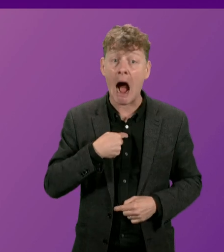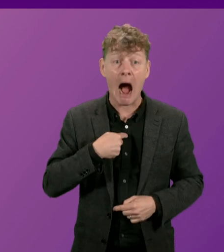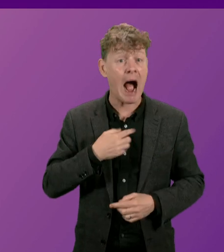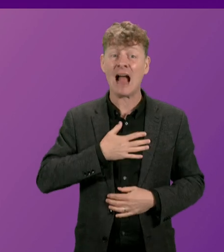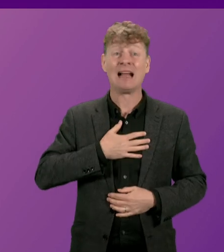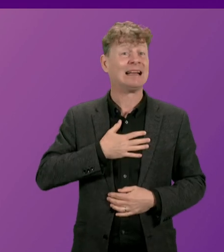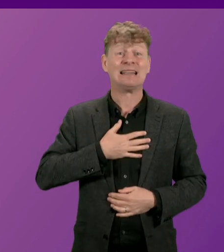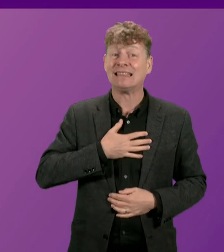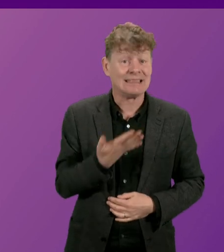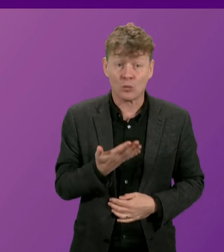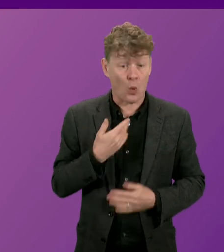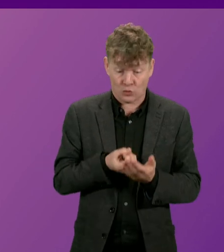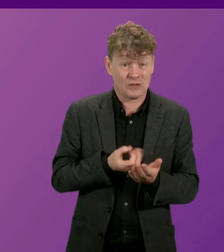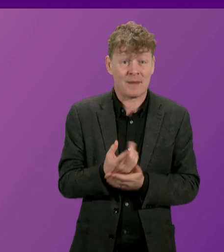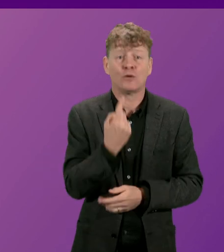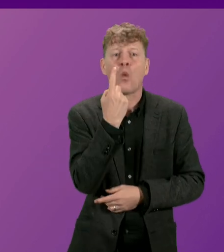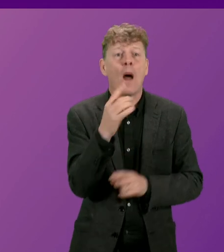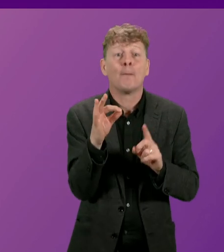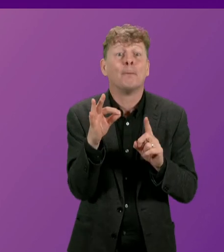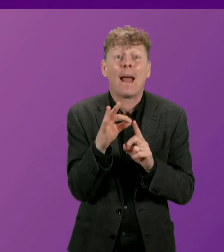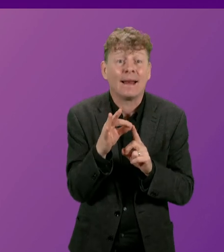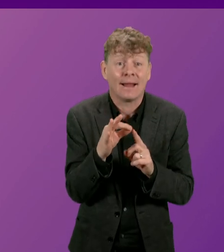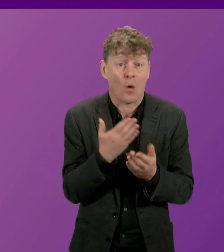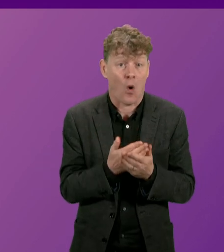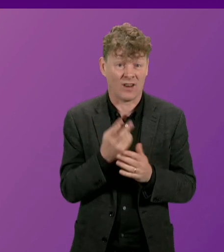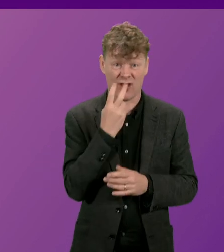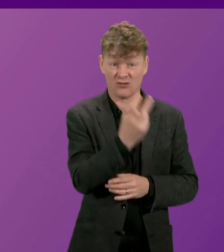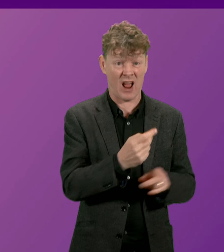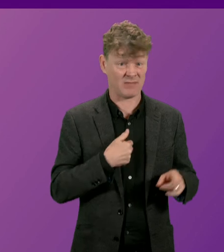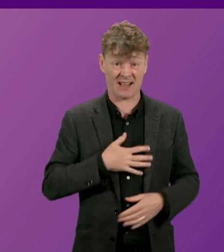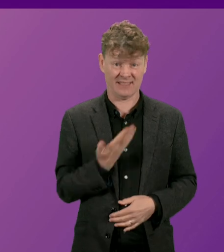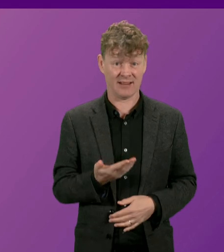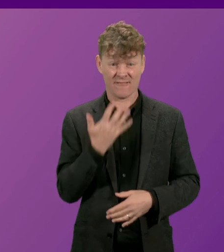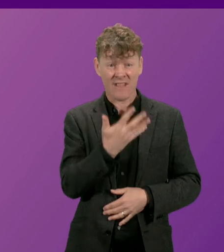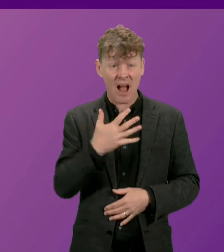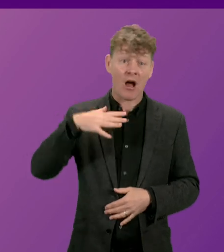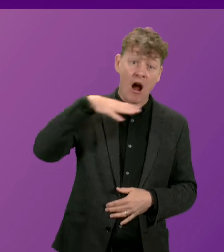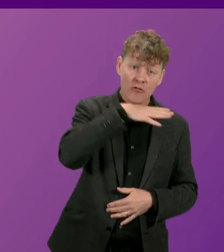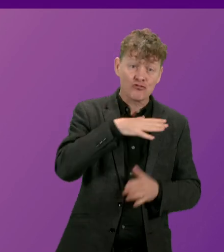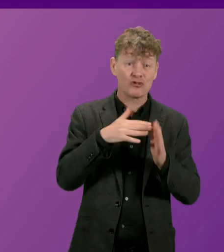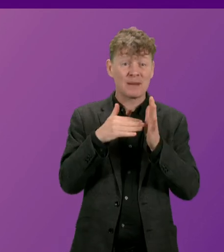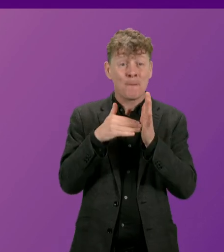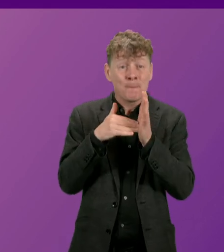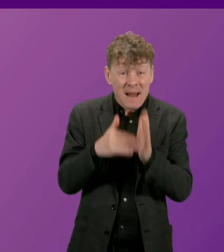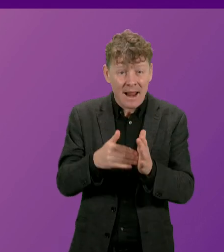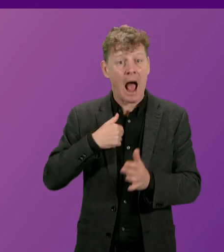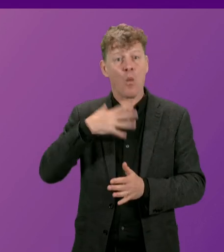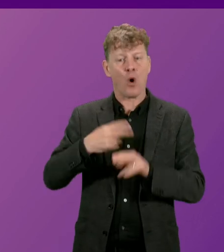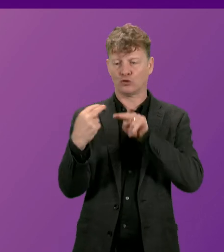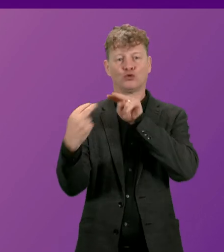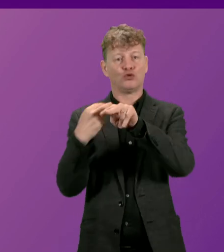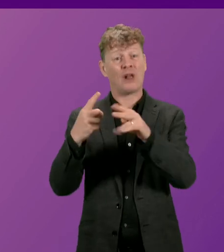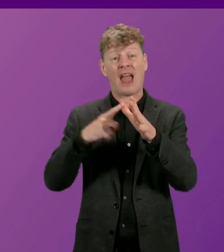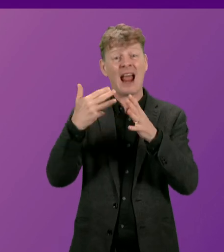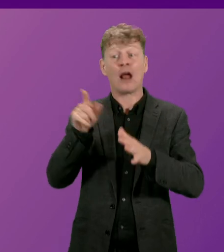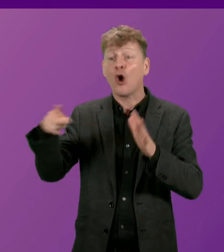single farthing on the trams. I wanted to spend that 500 million on dueling the A9 and the Tories forced